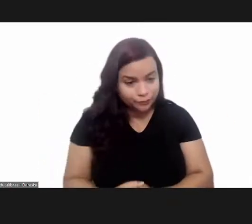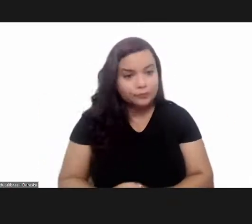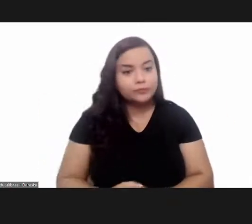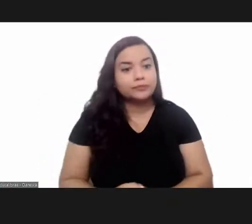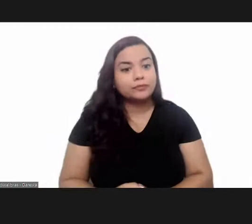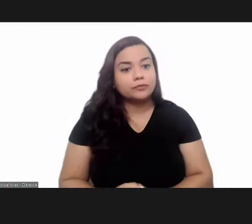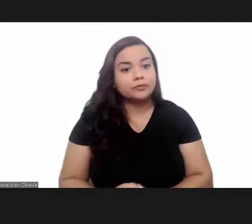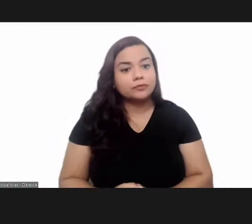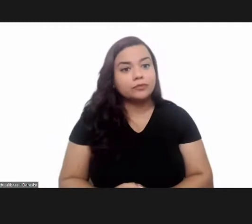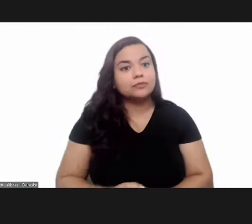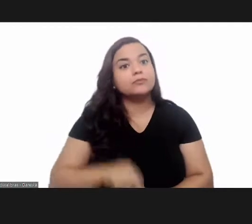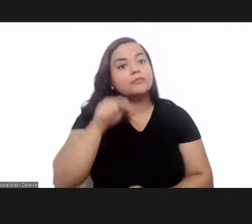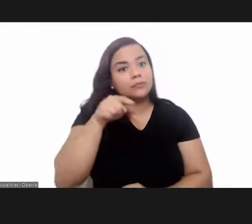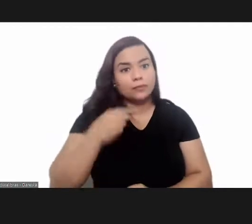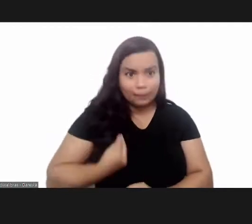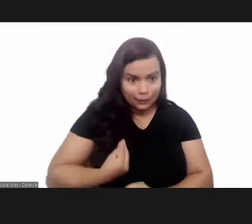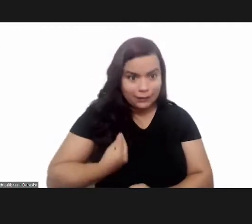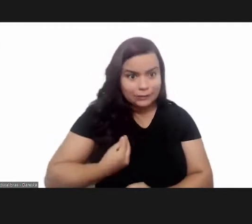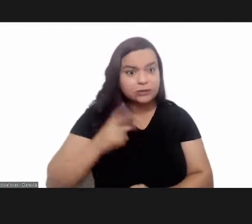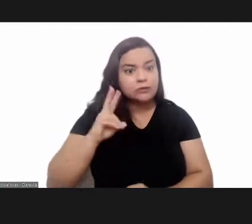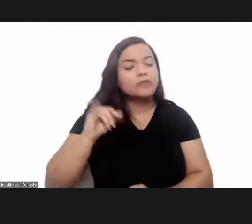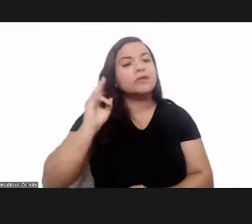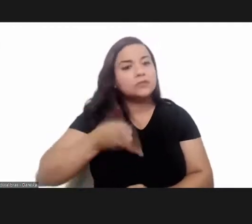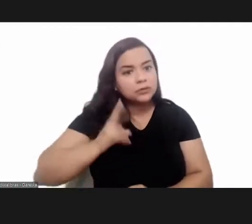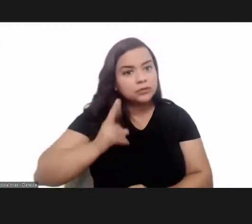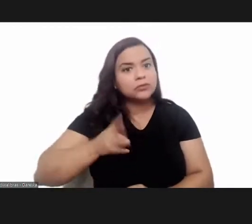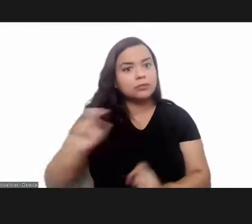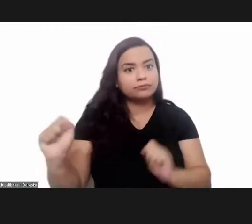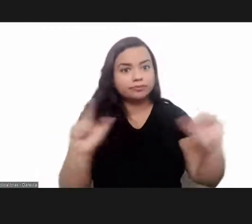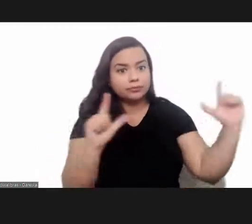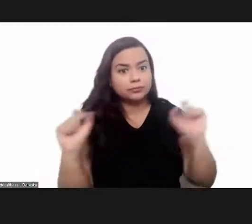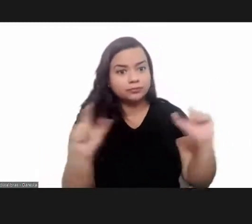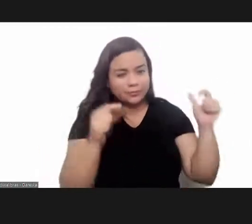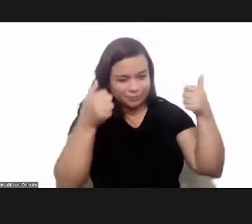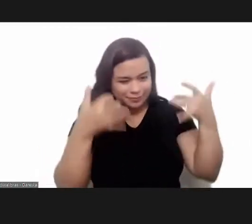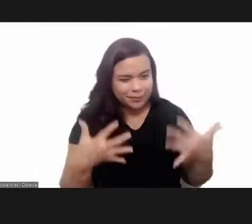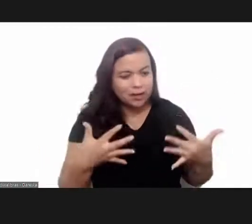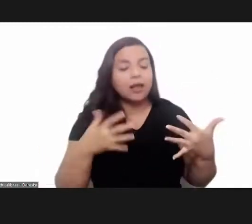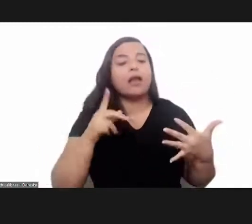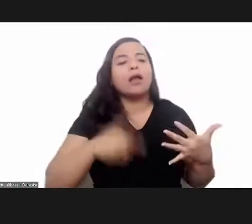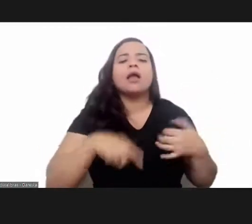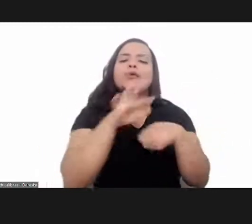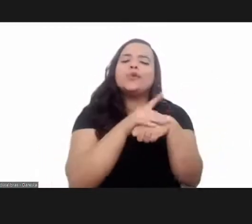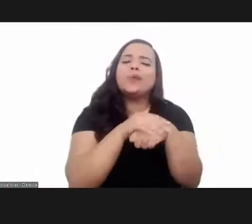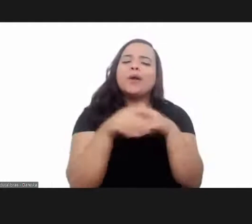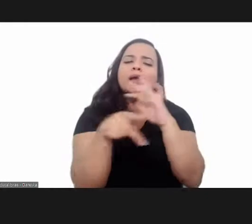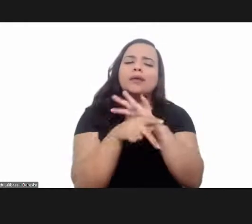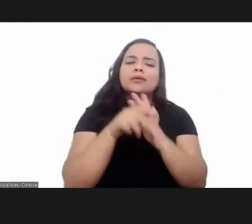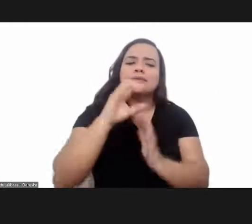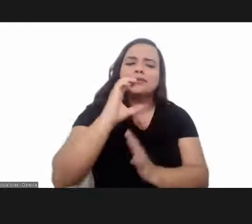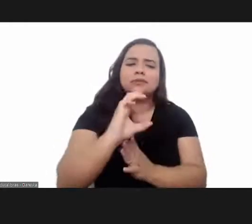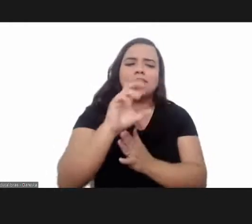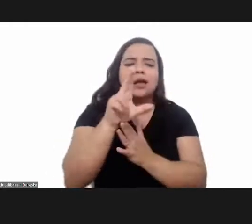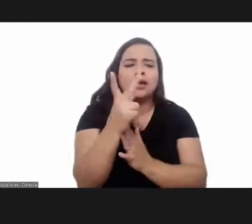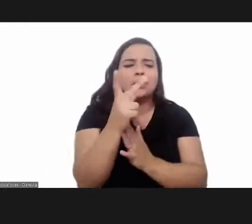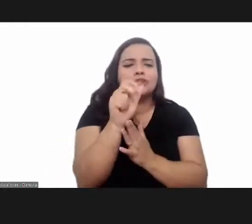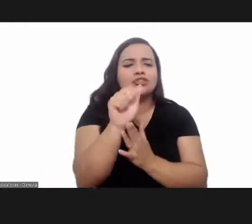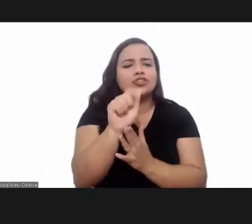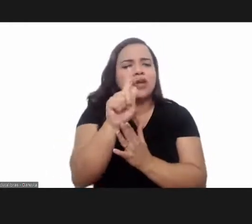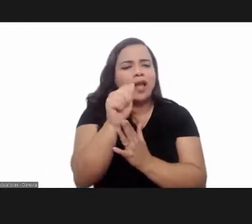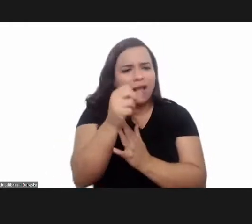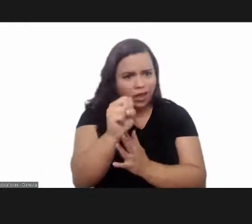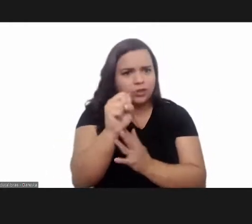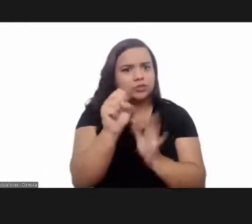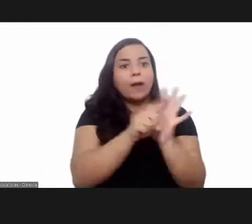and in the series it will focus on the fact that chagas disease